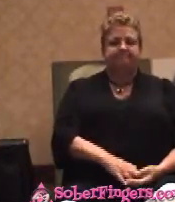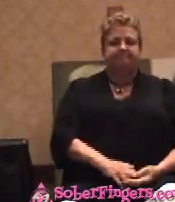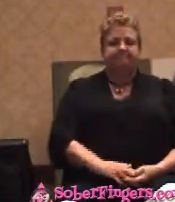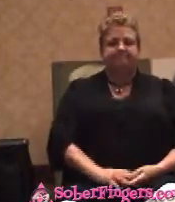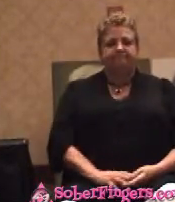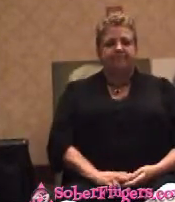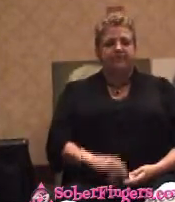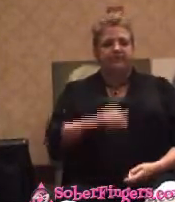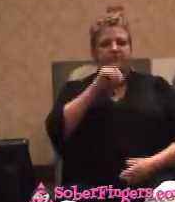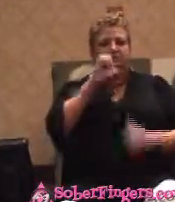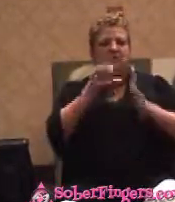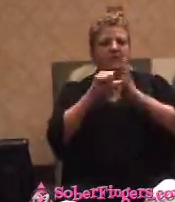not impressed. Mom, I'm in.